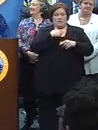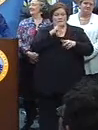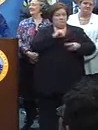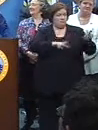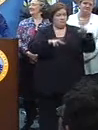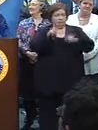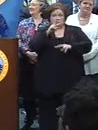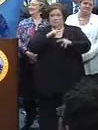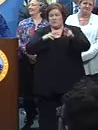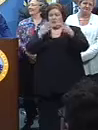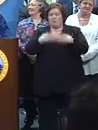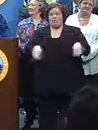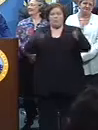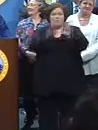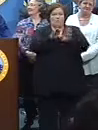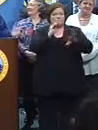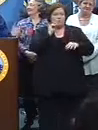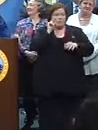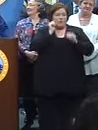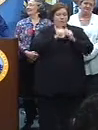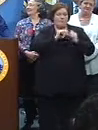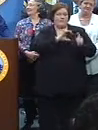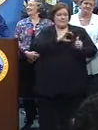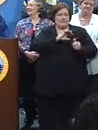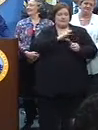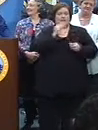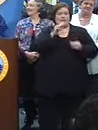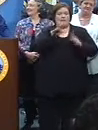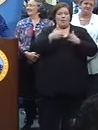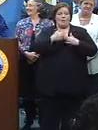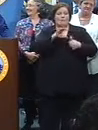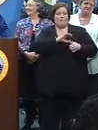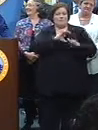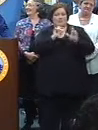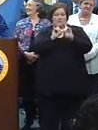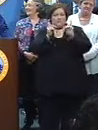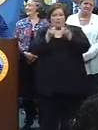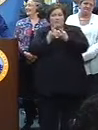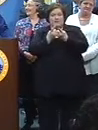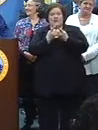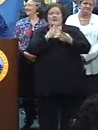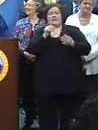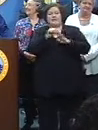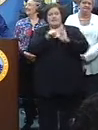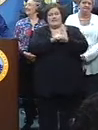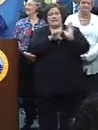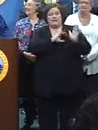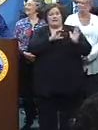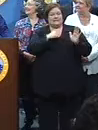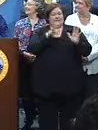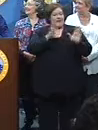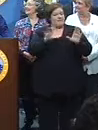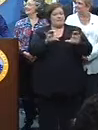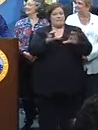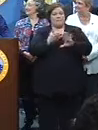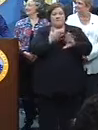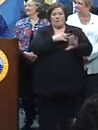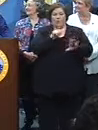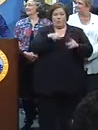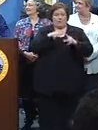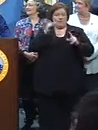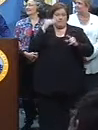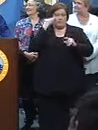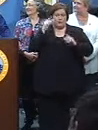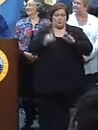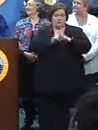and closed Mardi Gras with Chief Serpas and all the men and women of the police department, the sheriff's office, and the state police. That had never been done before where a mayor